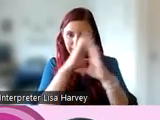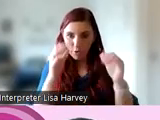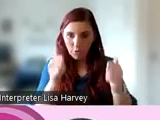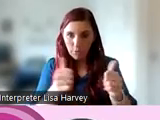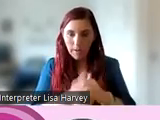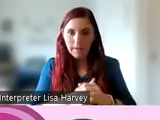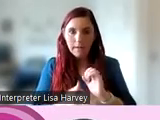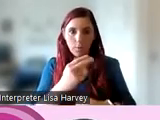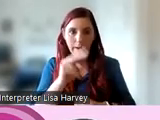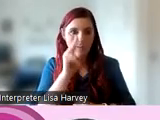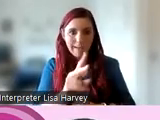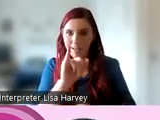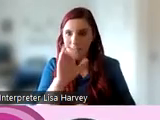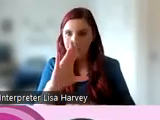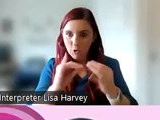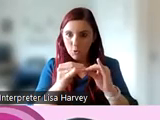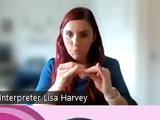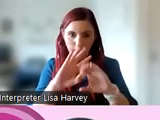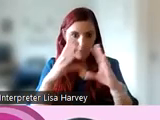If you can see the ISL interpreter.